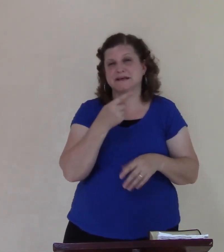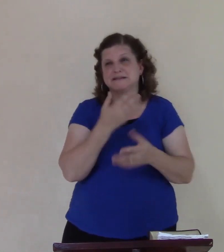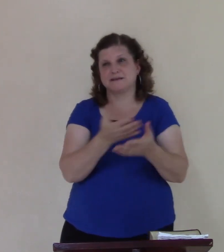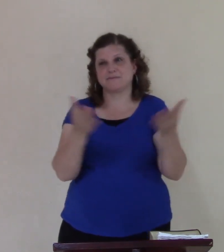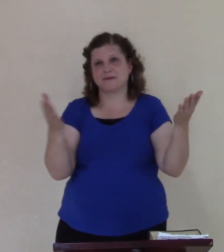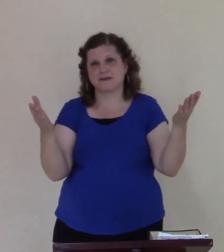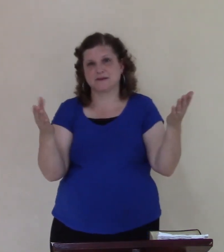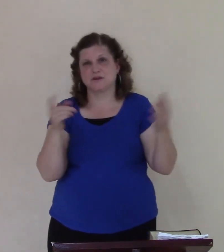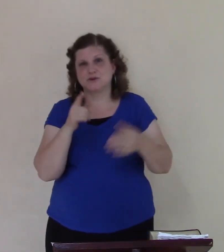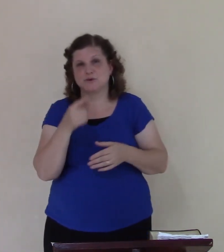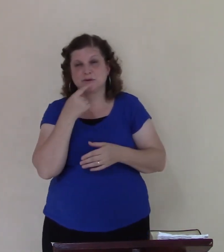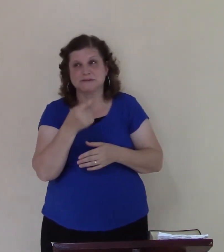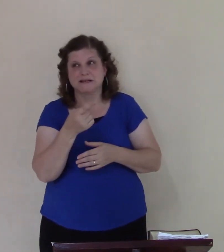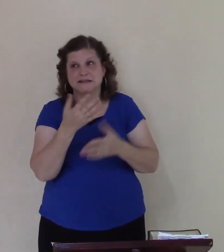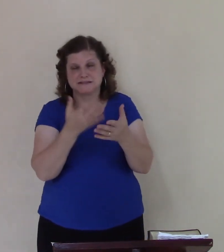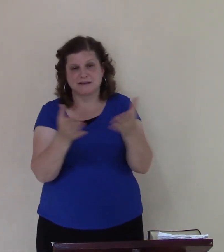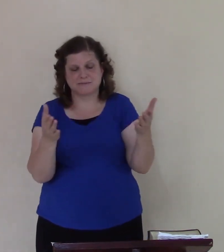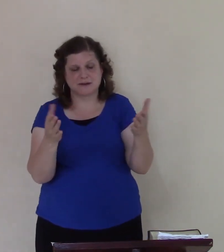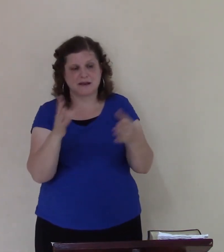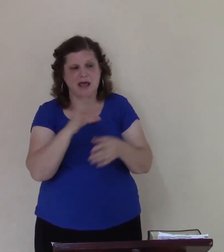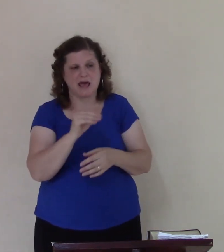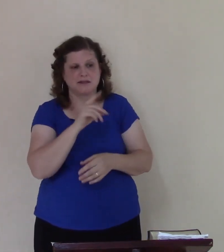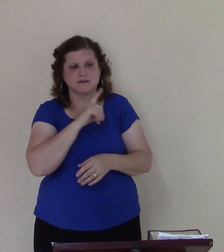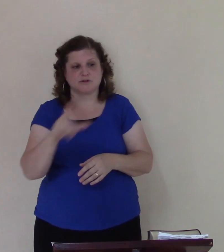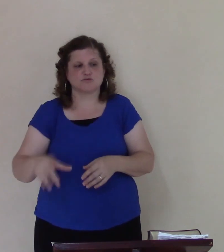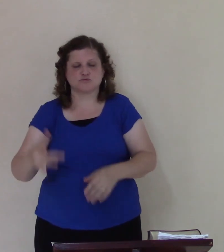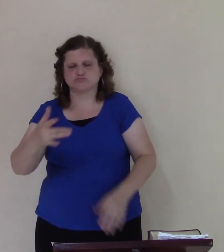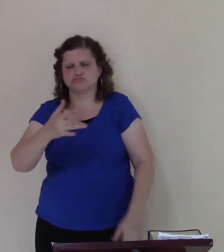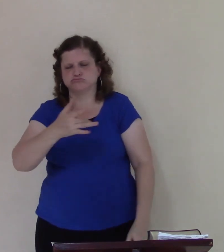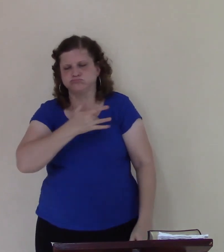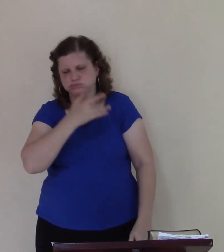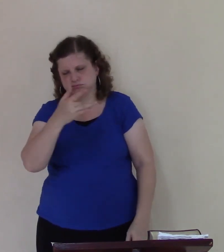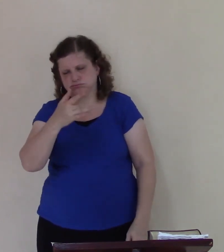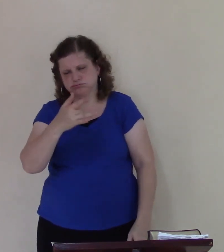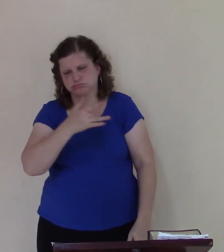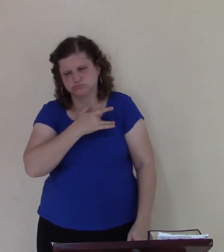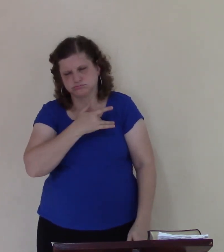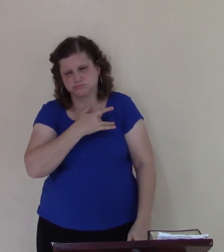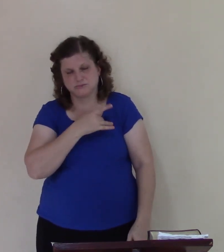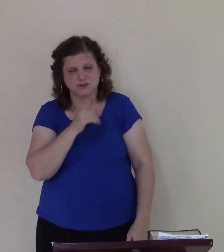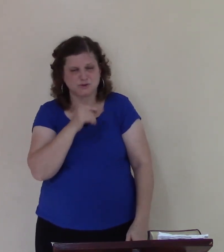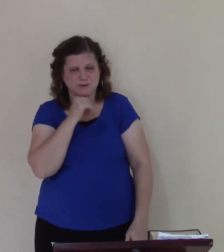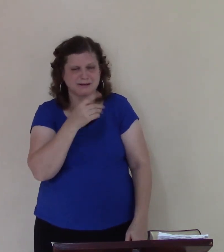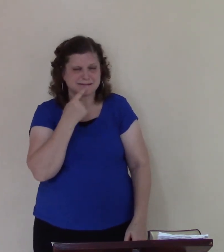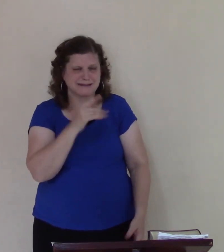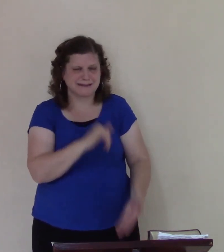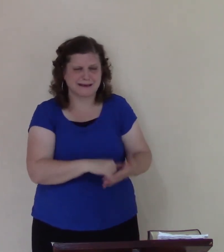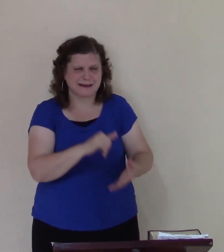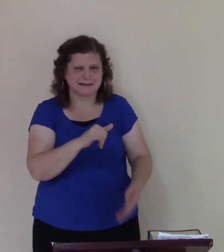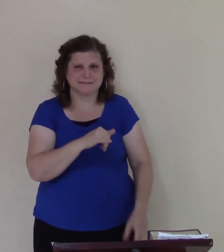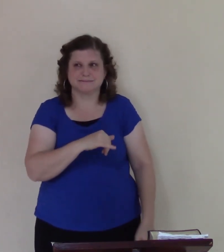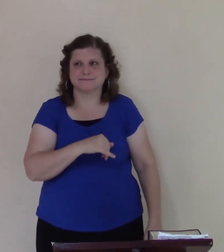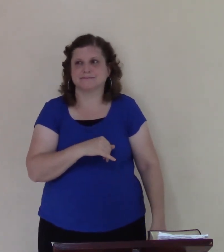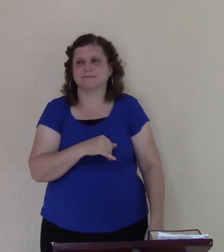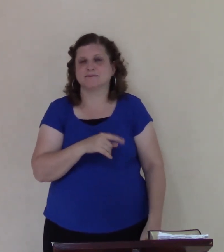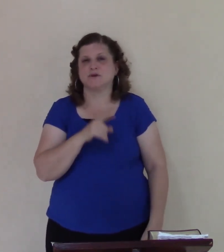and maybe you're going to get it it's like the worst emotional marker in your life you shouldn't say you said a thing you know what you should do